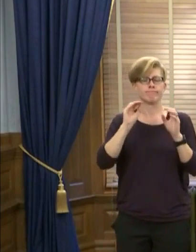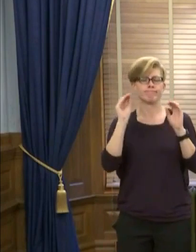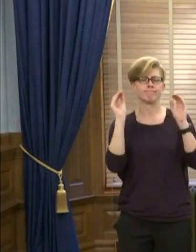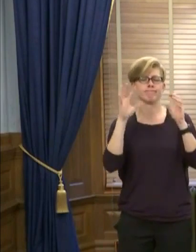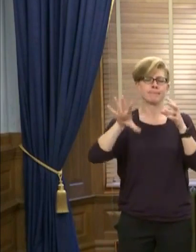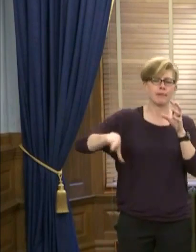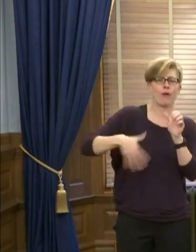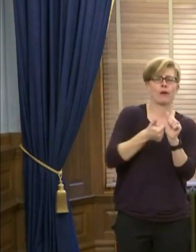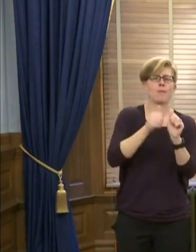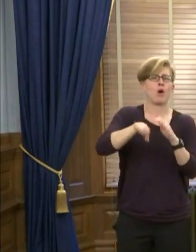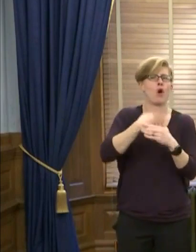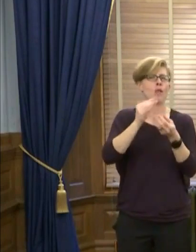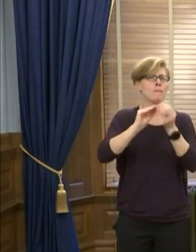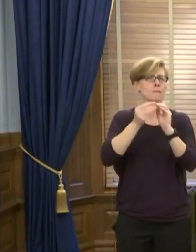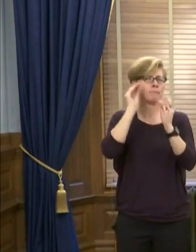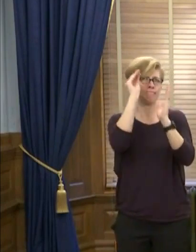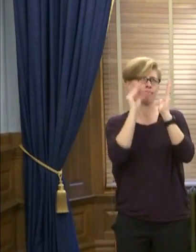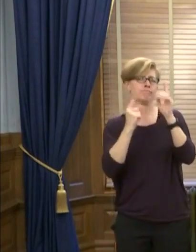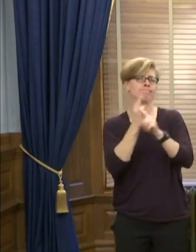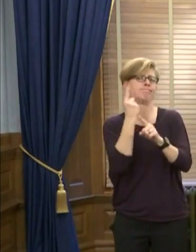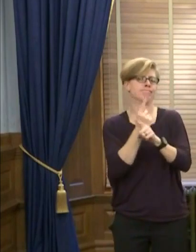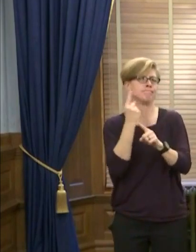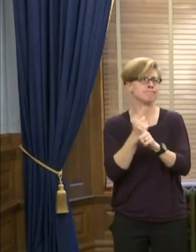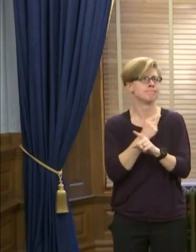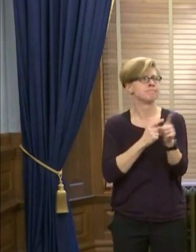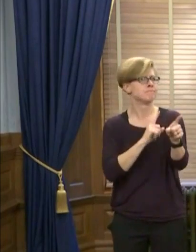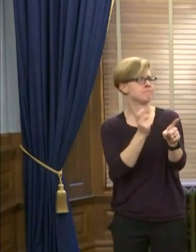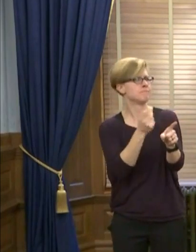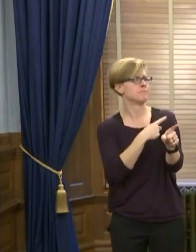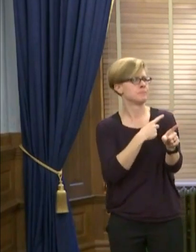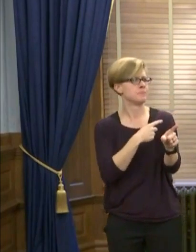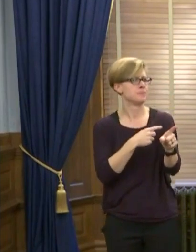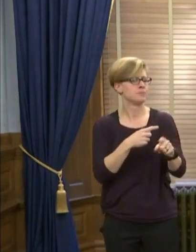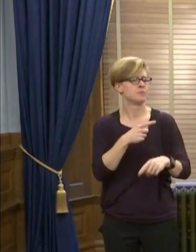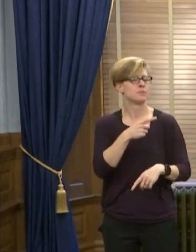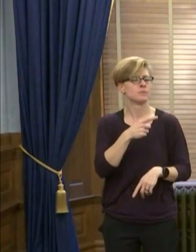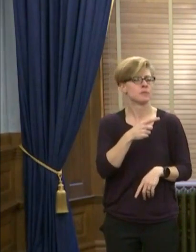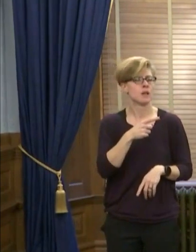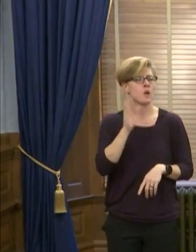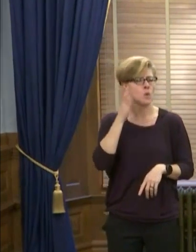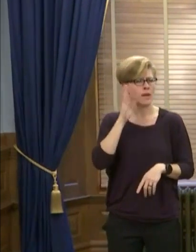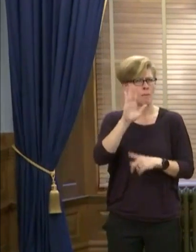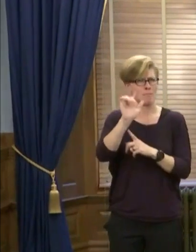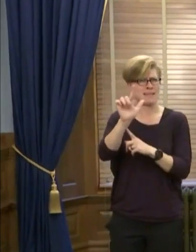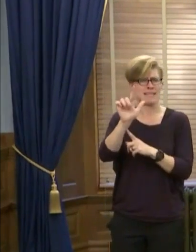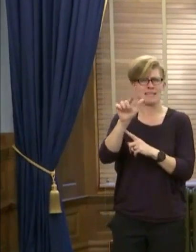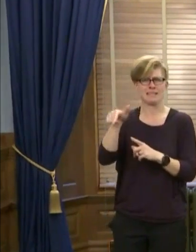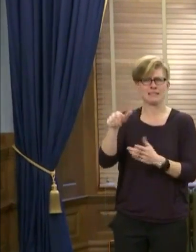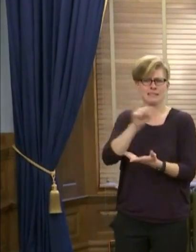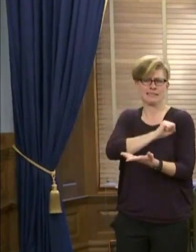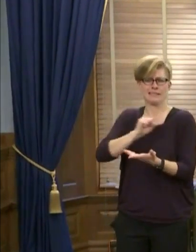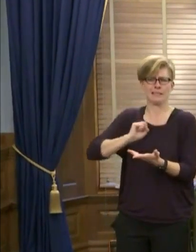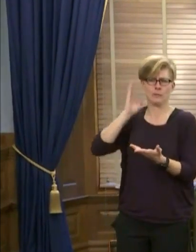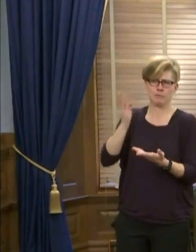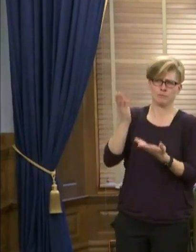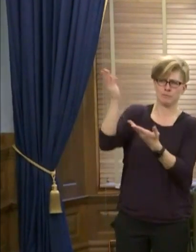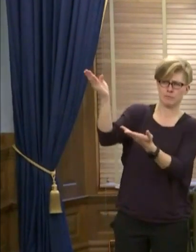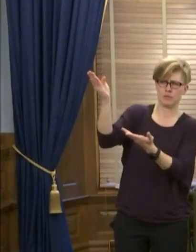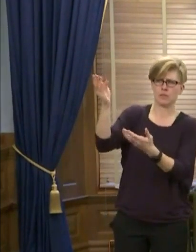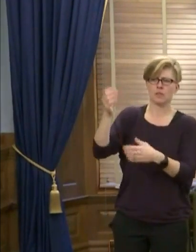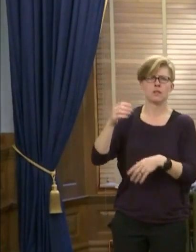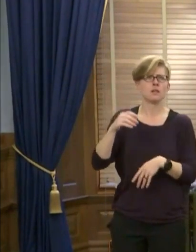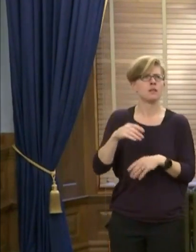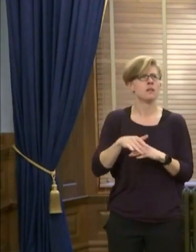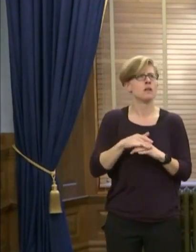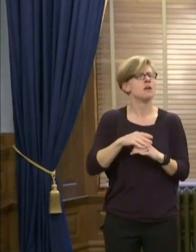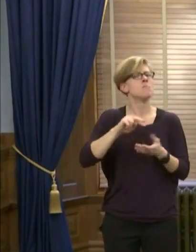three points. Dr. Norman, I have a question for you. Speaking of vaccines, there's a bill that's going to get a hearing in the Senate tomorrow that prevents employers